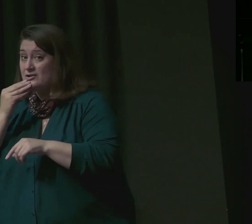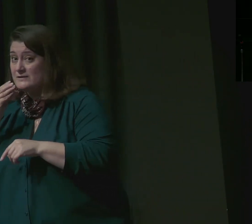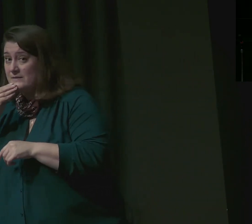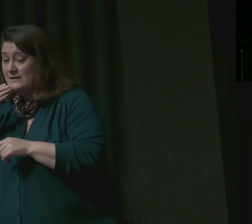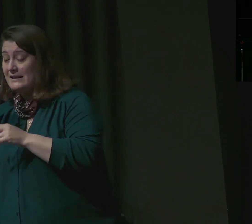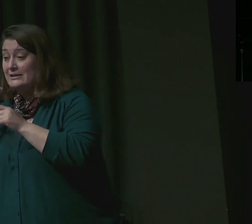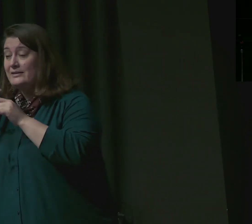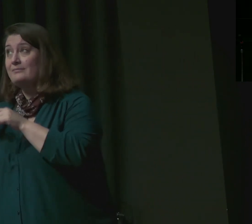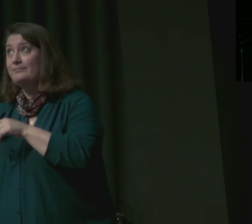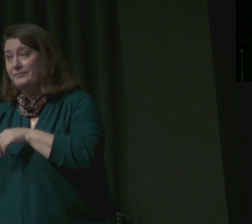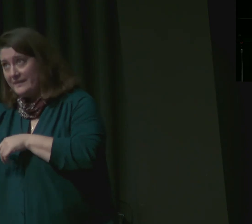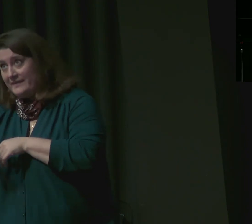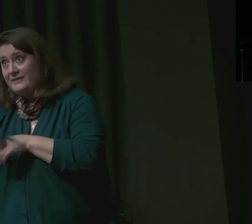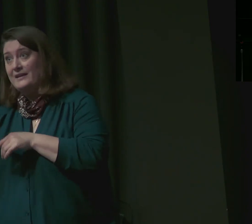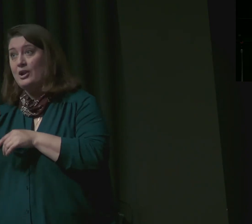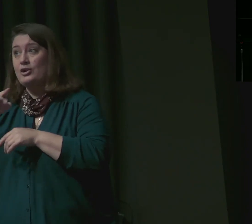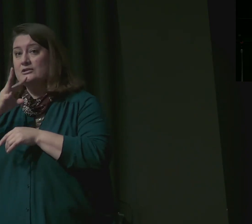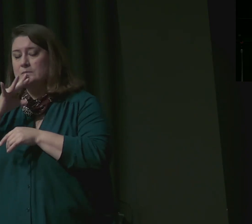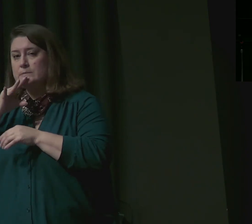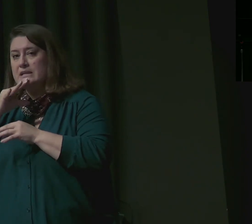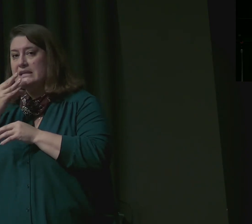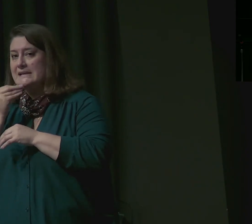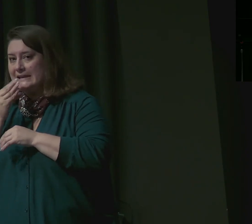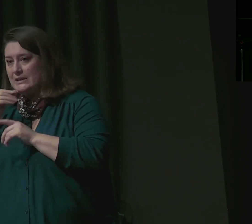that in mind. It's very important over the next three chapters.